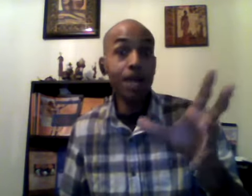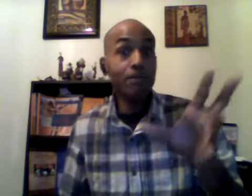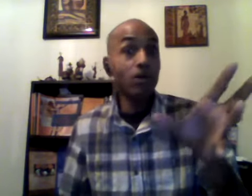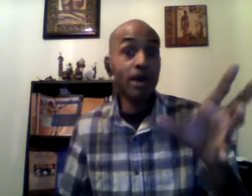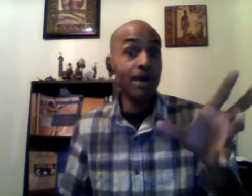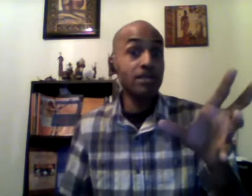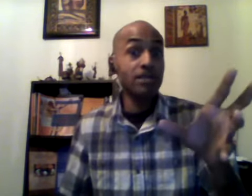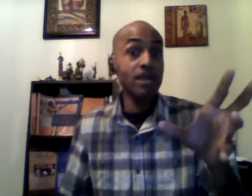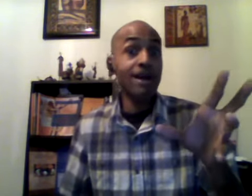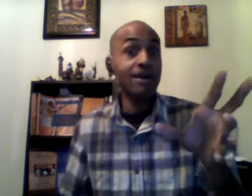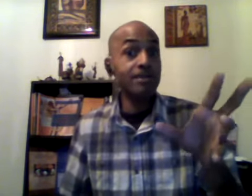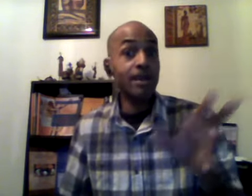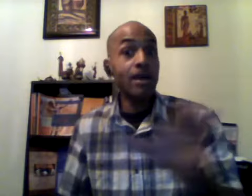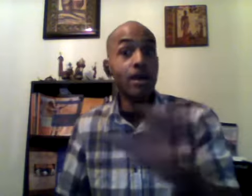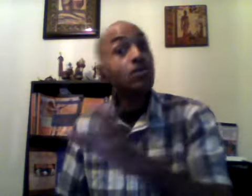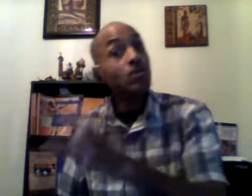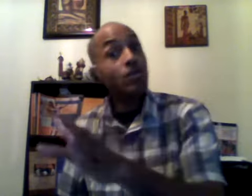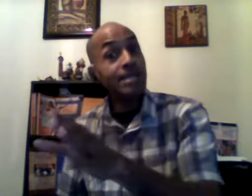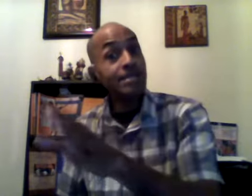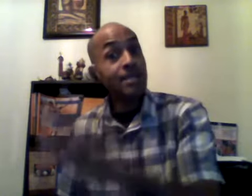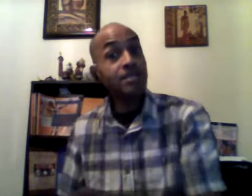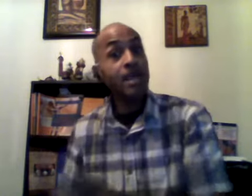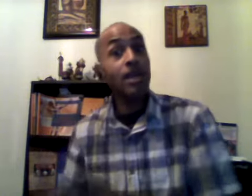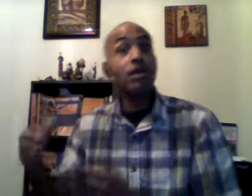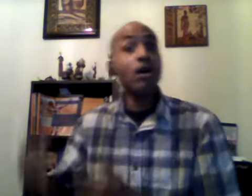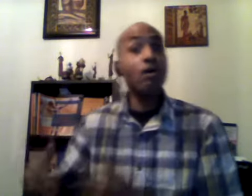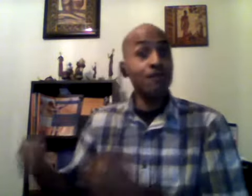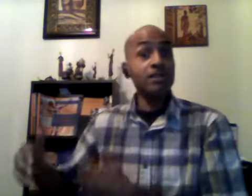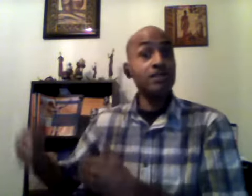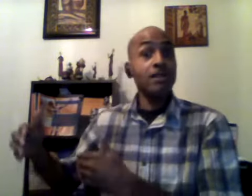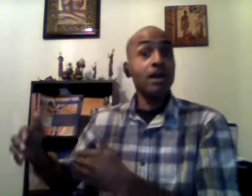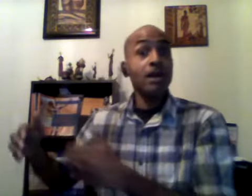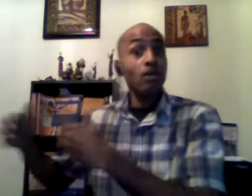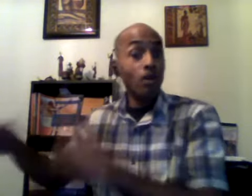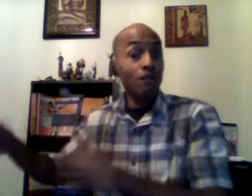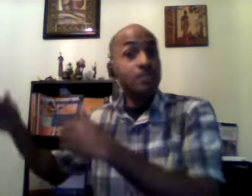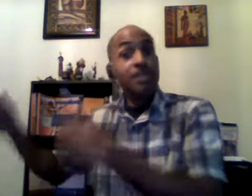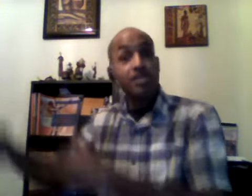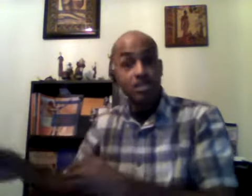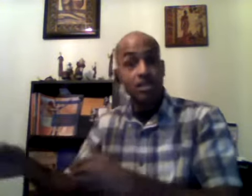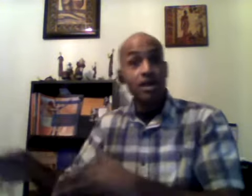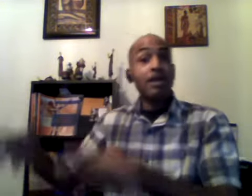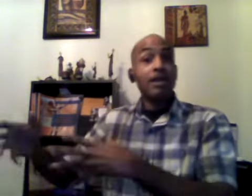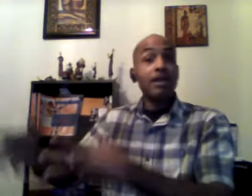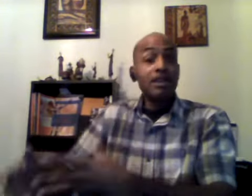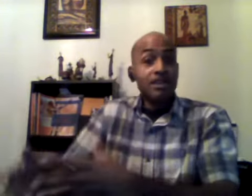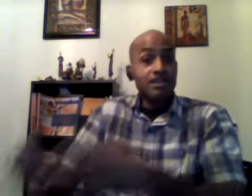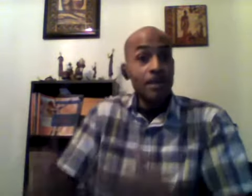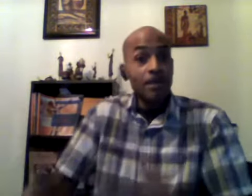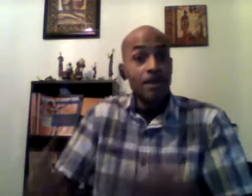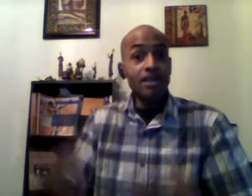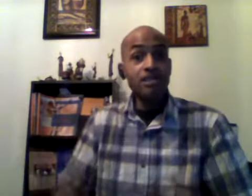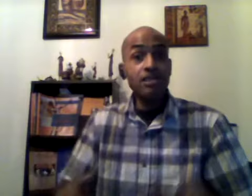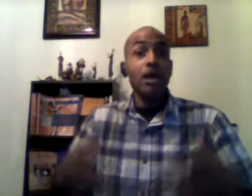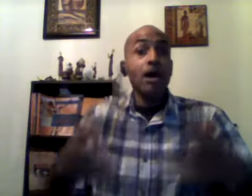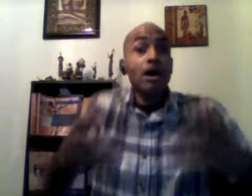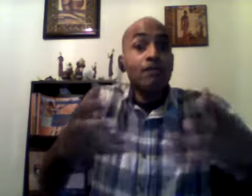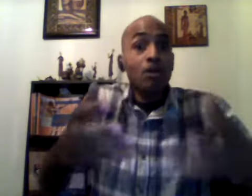your exercise do as they say go visit your physician get an examination of your